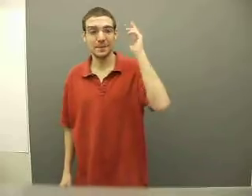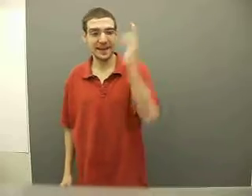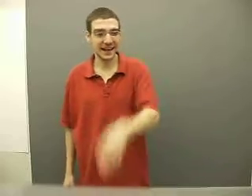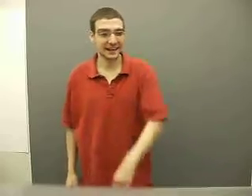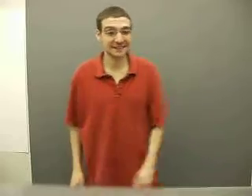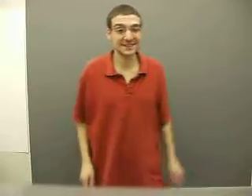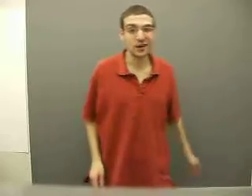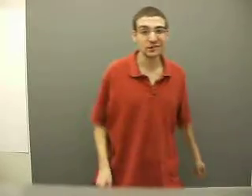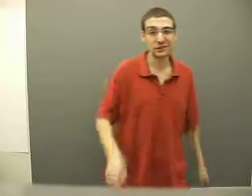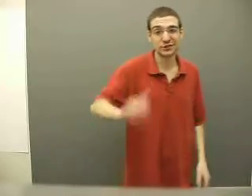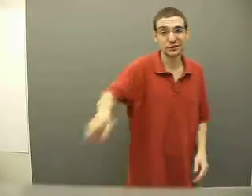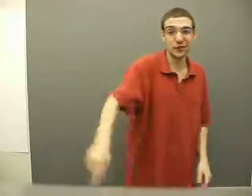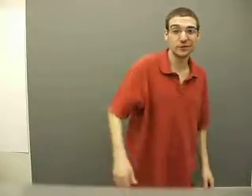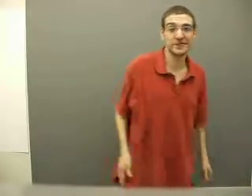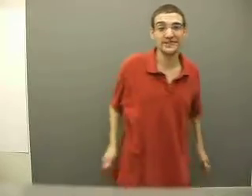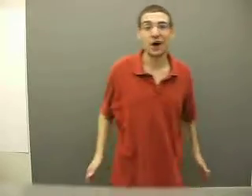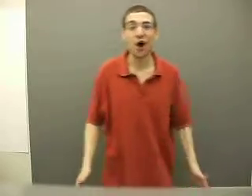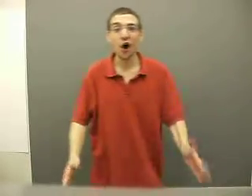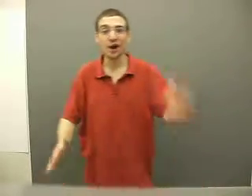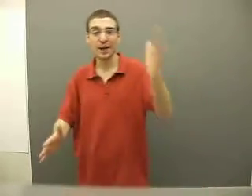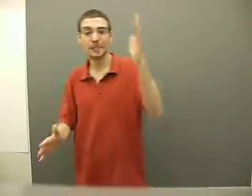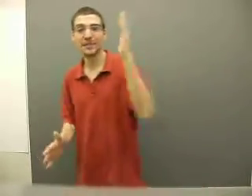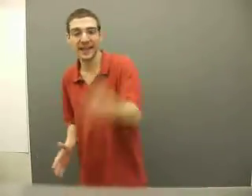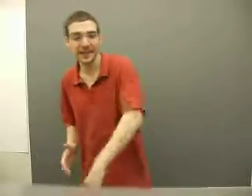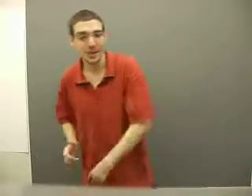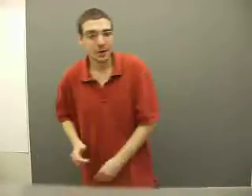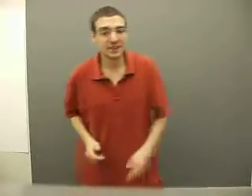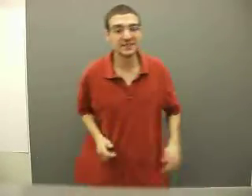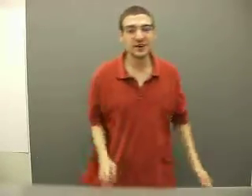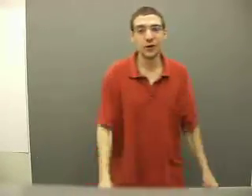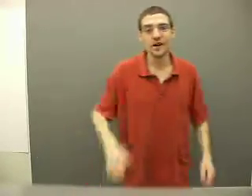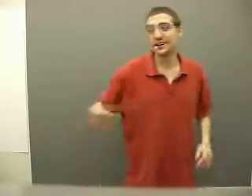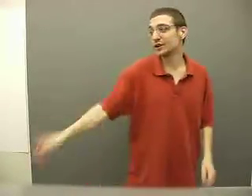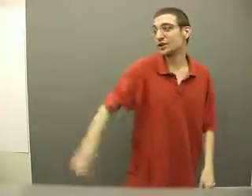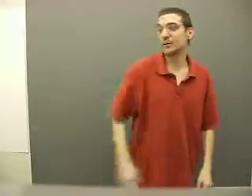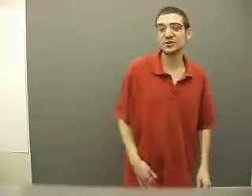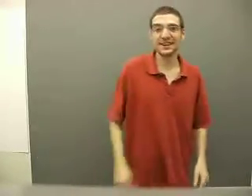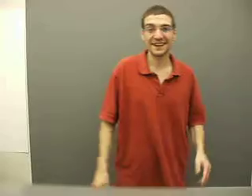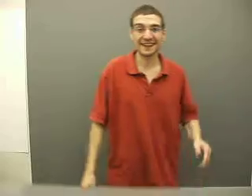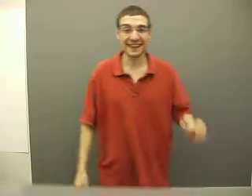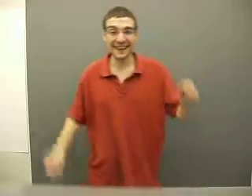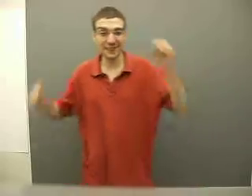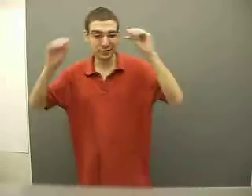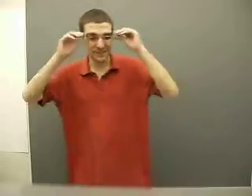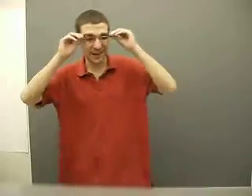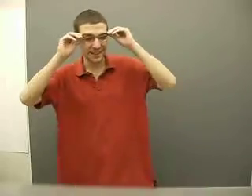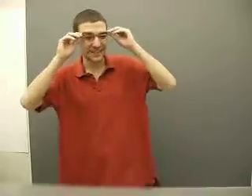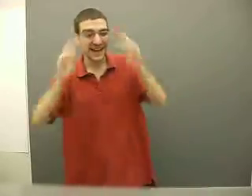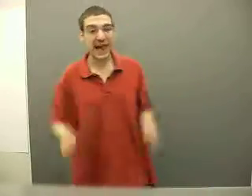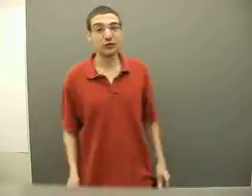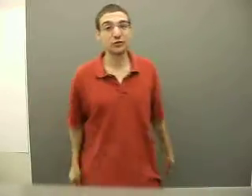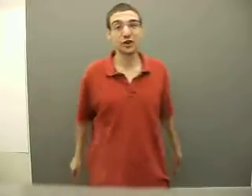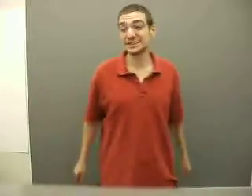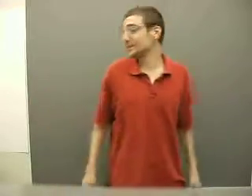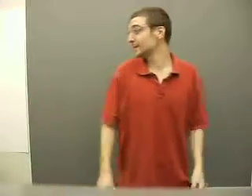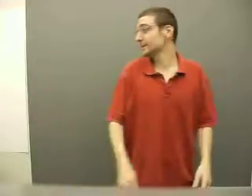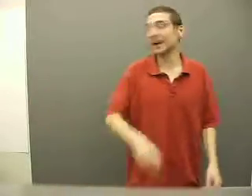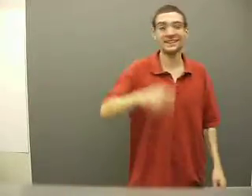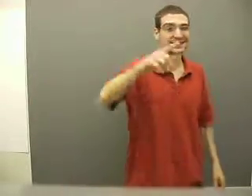paid. It's awesome to show me just how hard I play. But, yo, yo, know I'm trying to collect some dollars. I don't trust many politicians